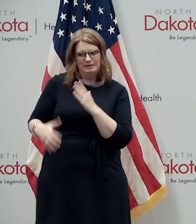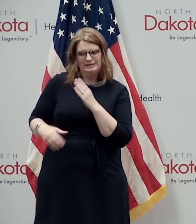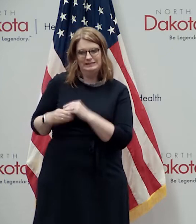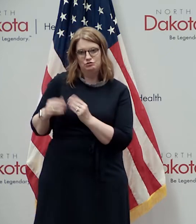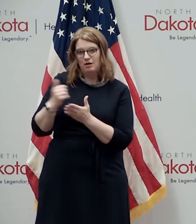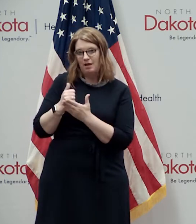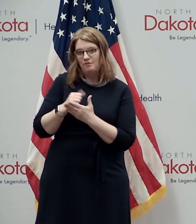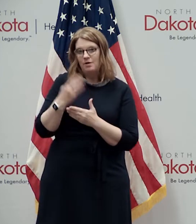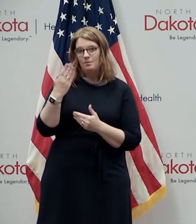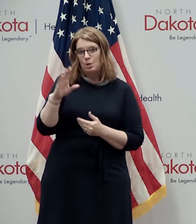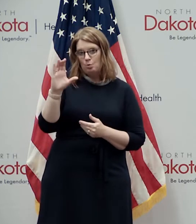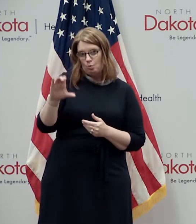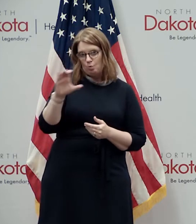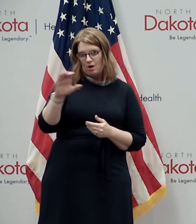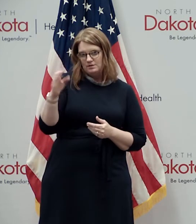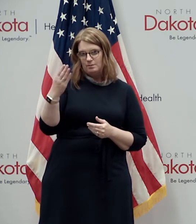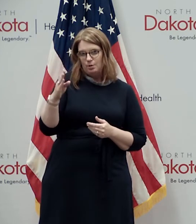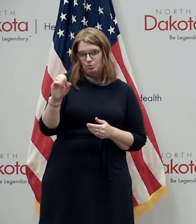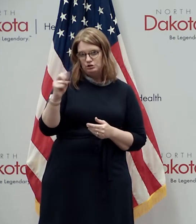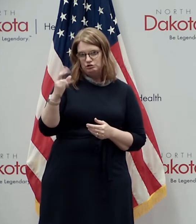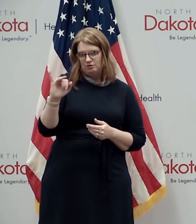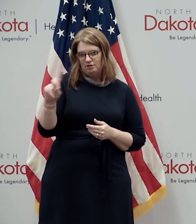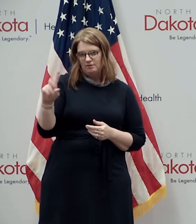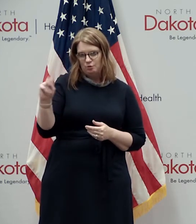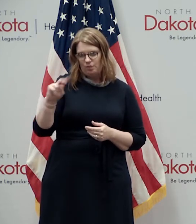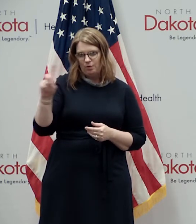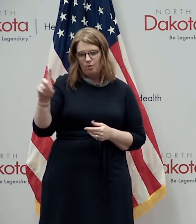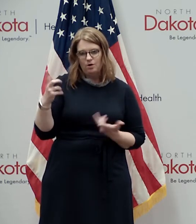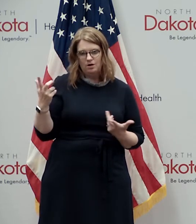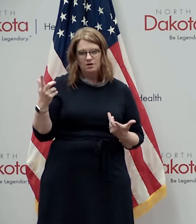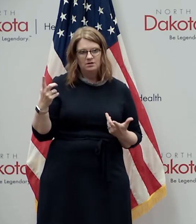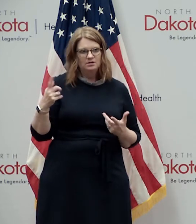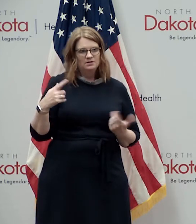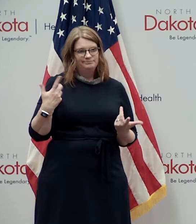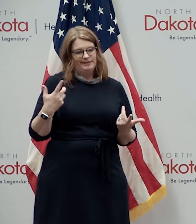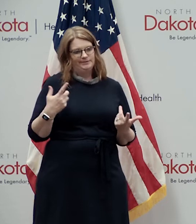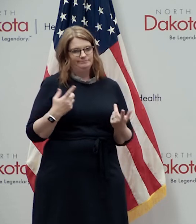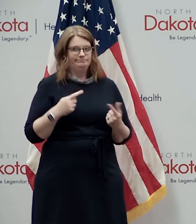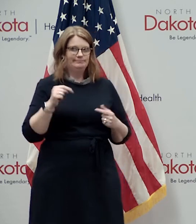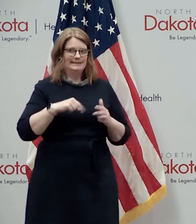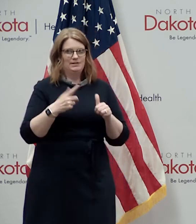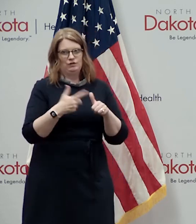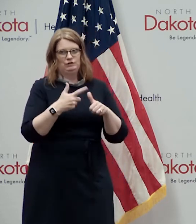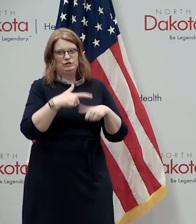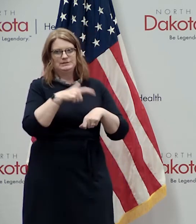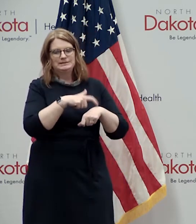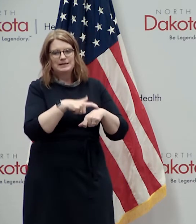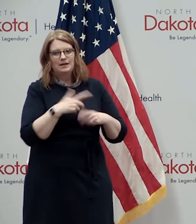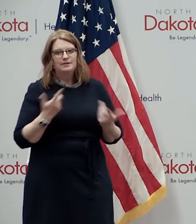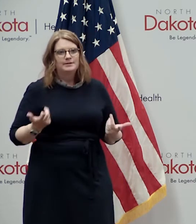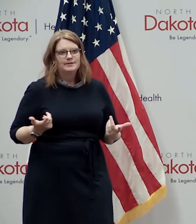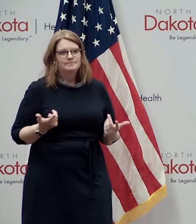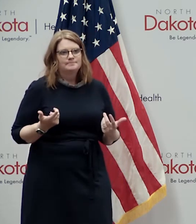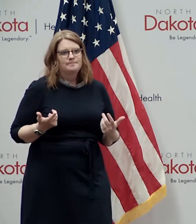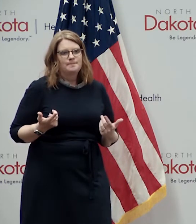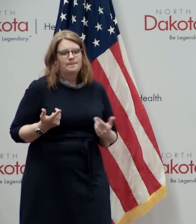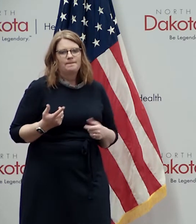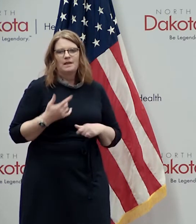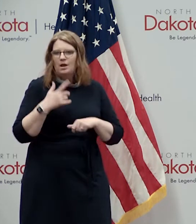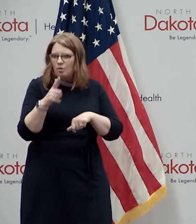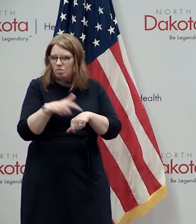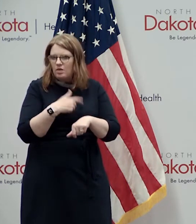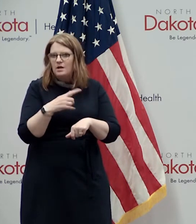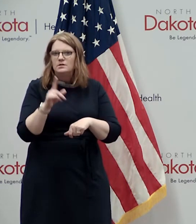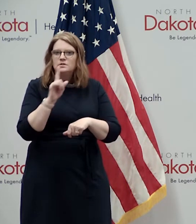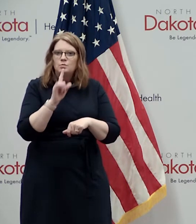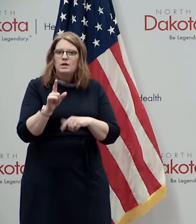i mean one of the things that again we um when you're doing this for the first time uh didn't realize how long it takes to try